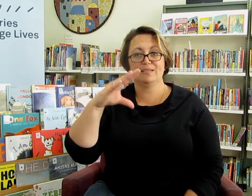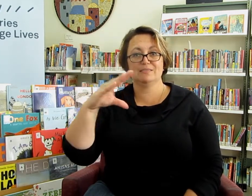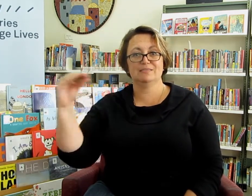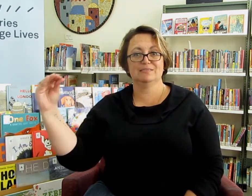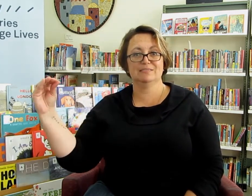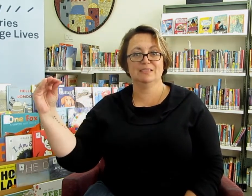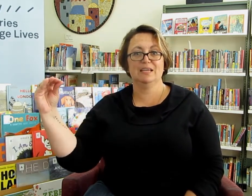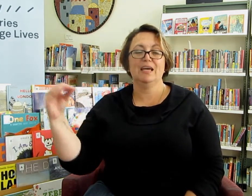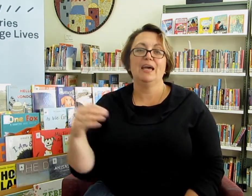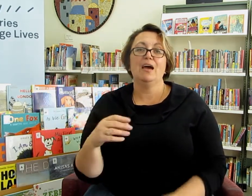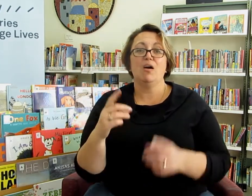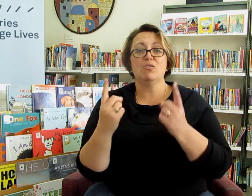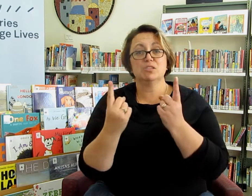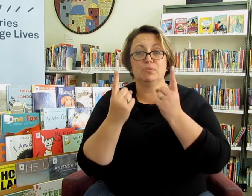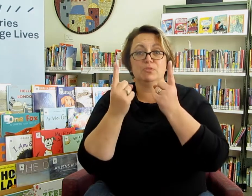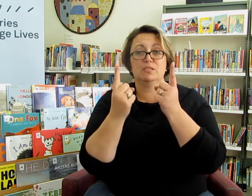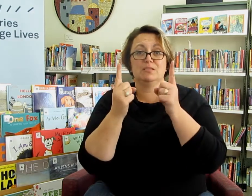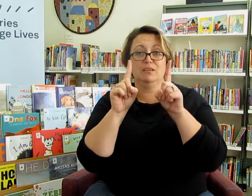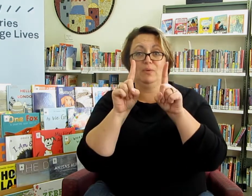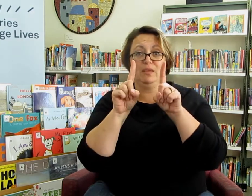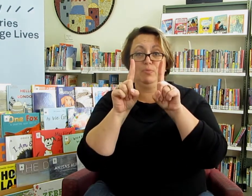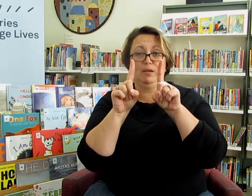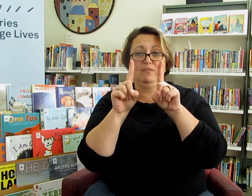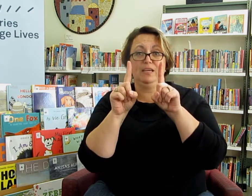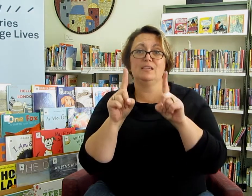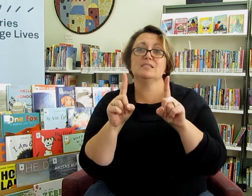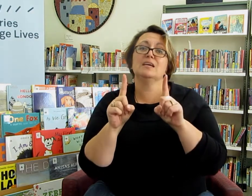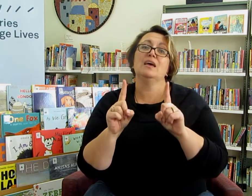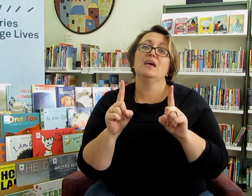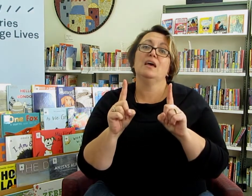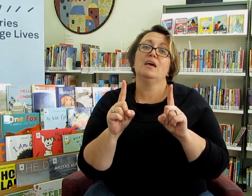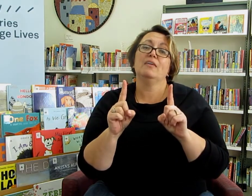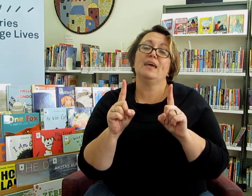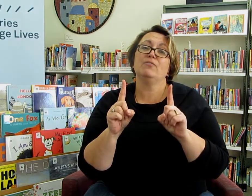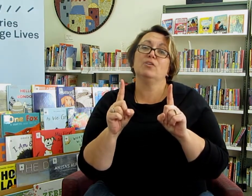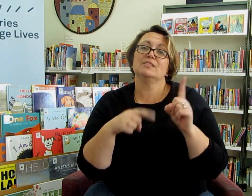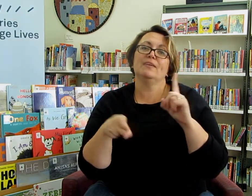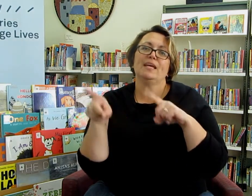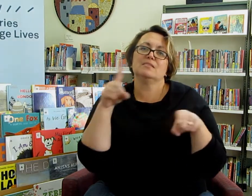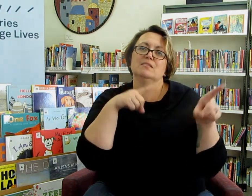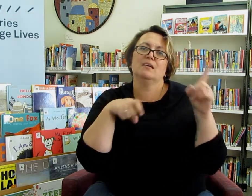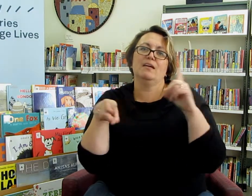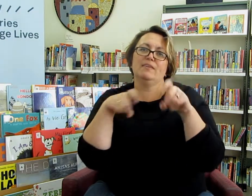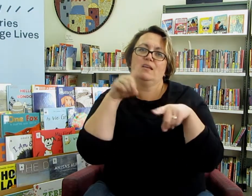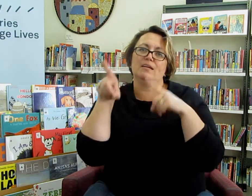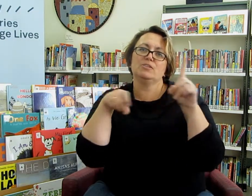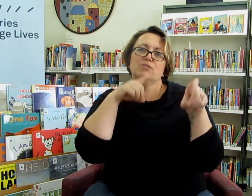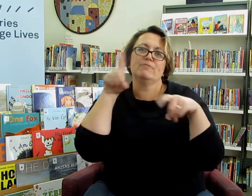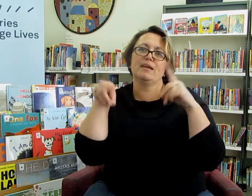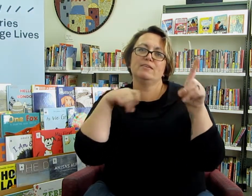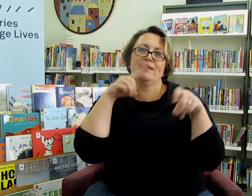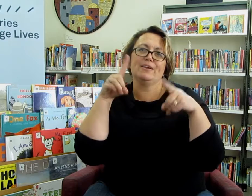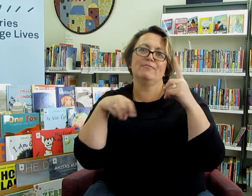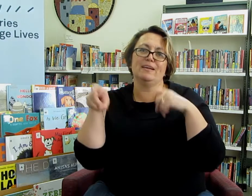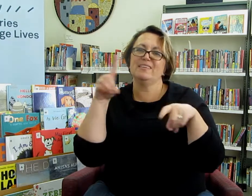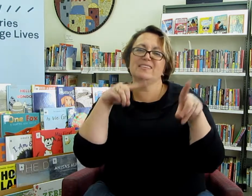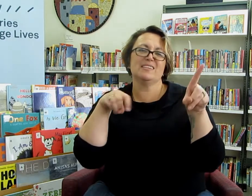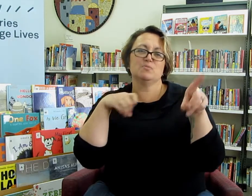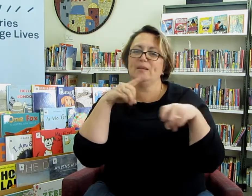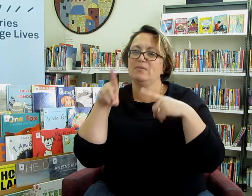octopus with our pointer fingers they have lots of legs and they like to go round and round and round and it doesn't matter